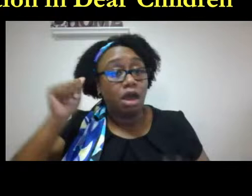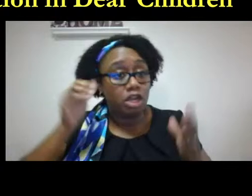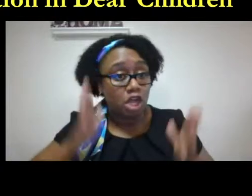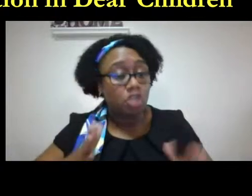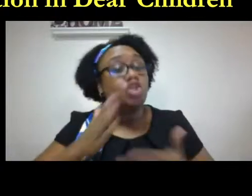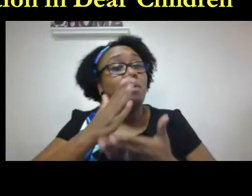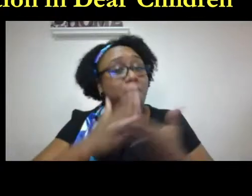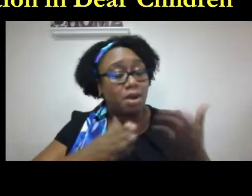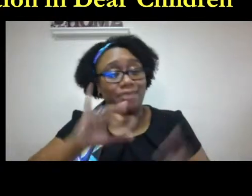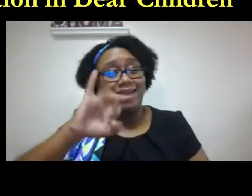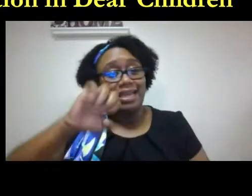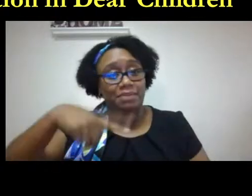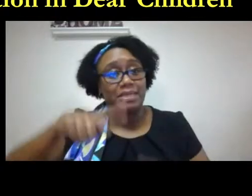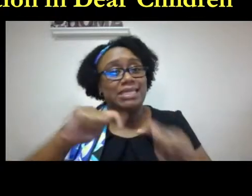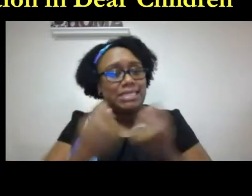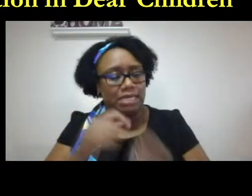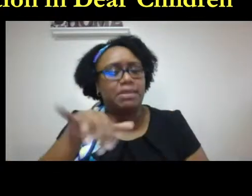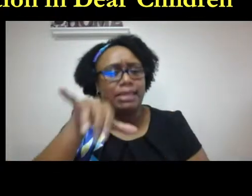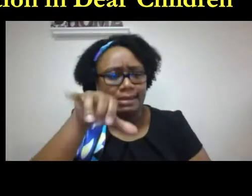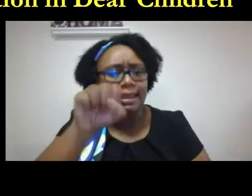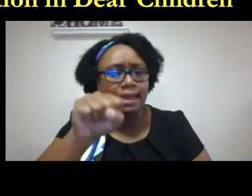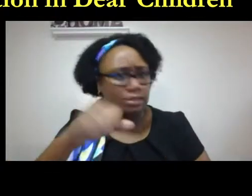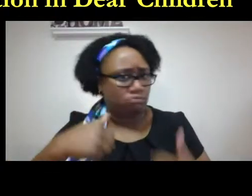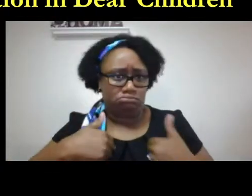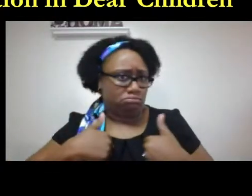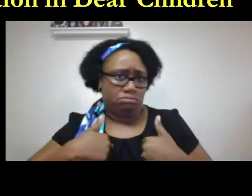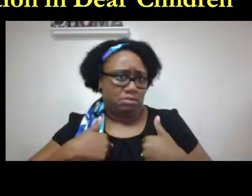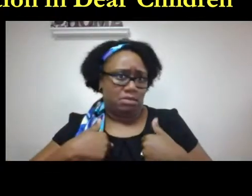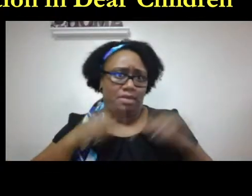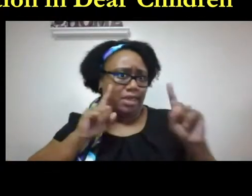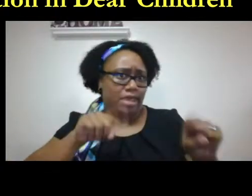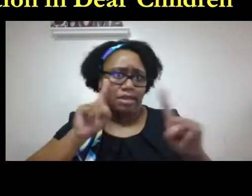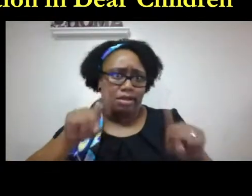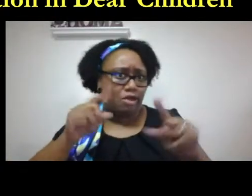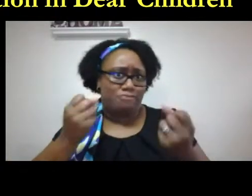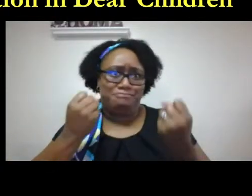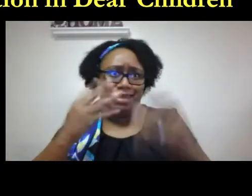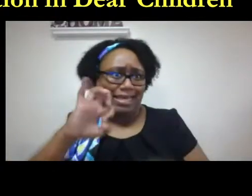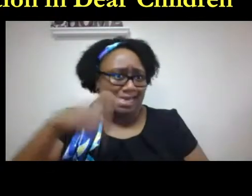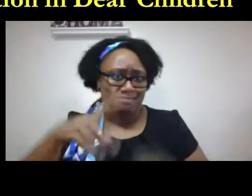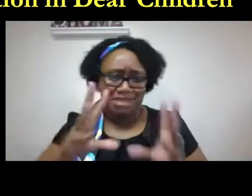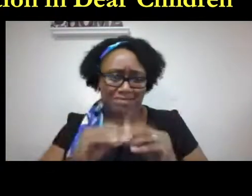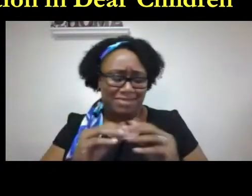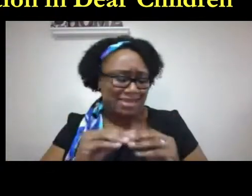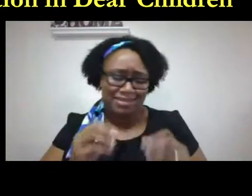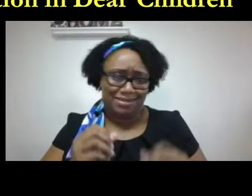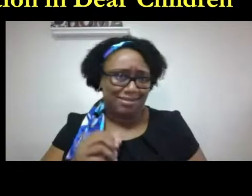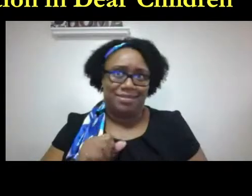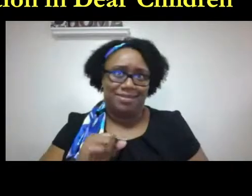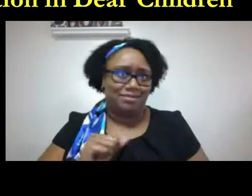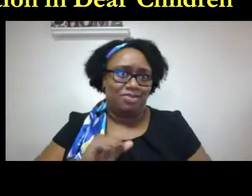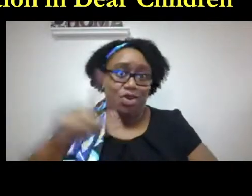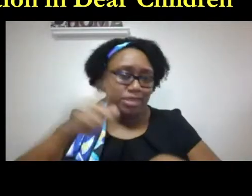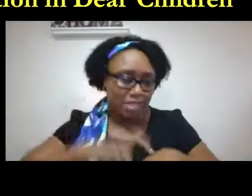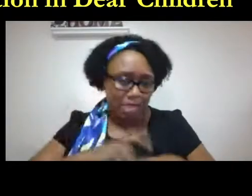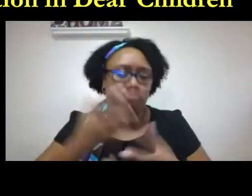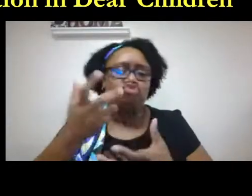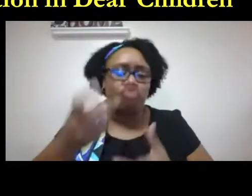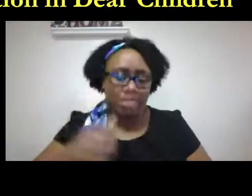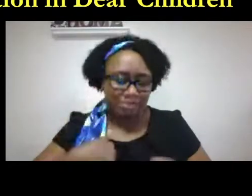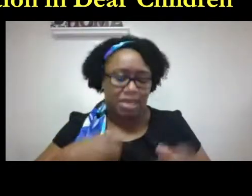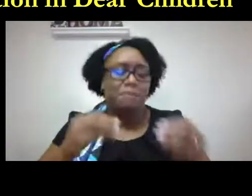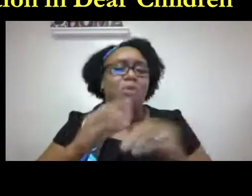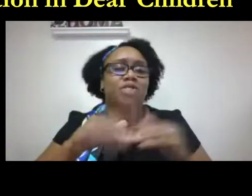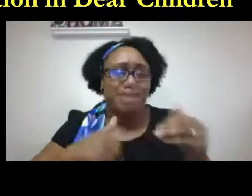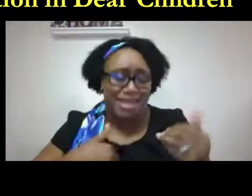designee should be the individual who guides the iep audiologists should be on an iep